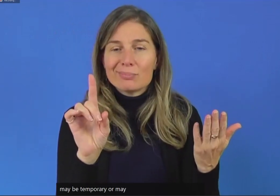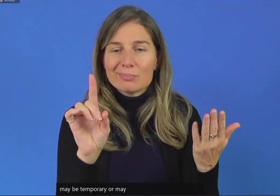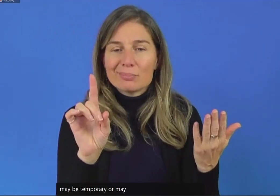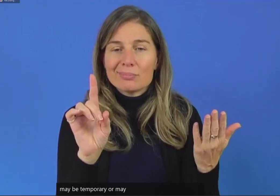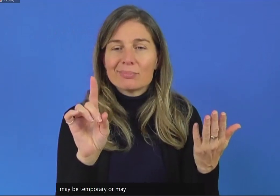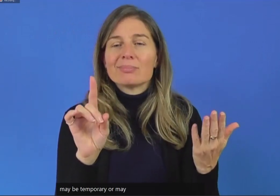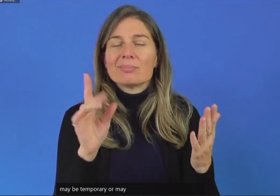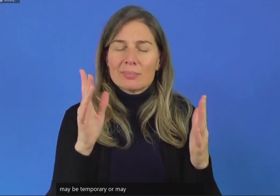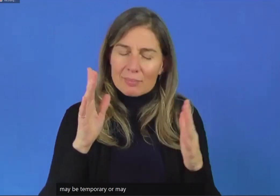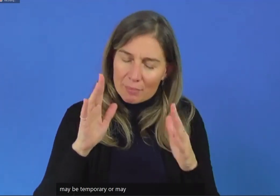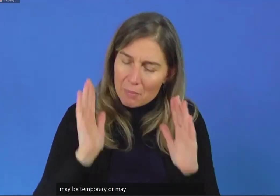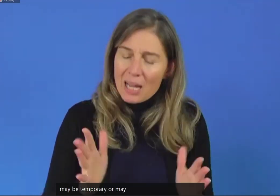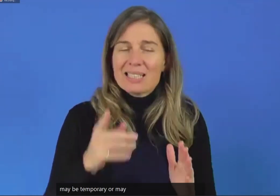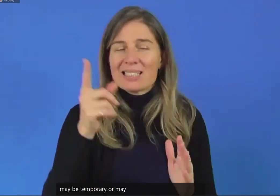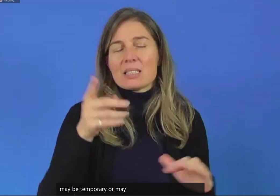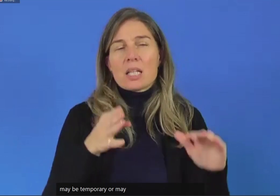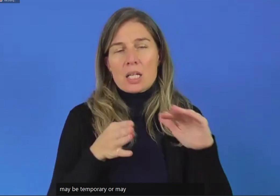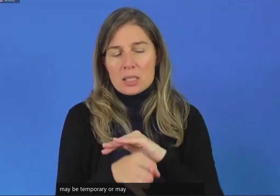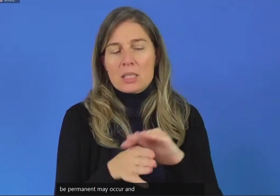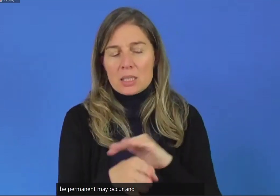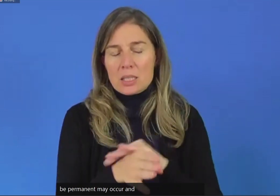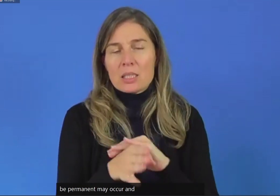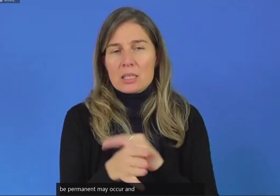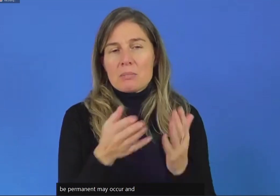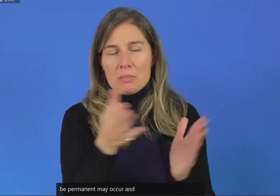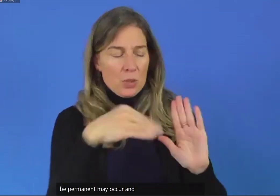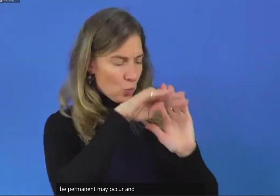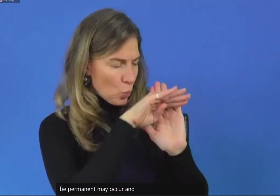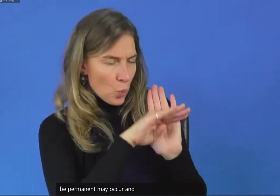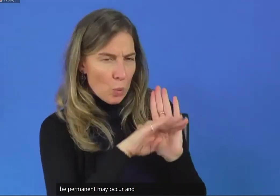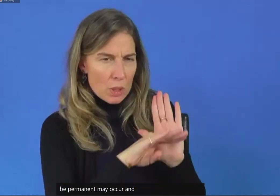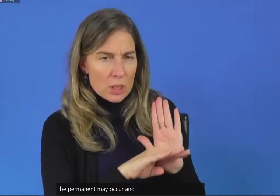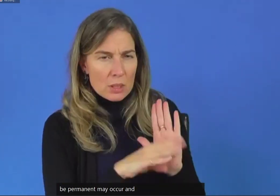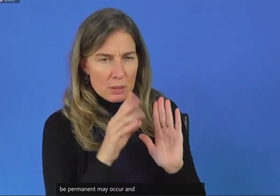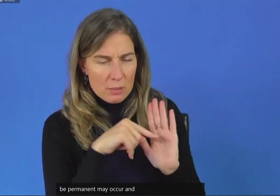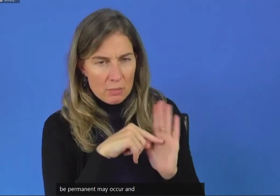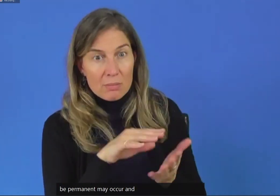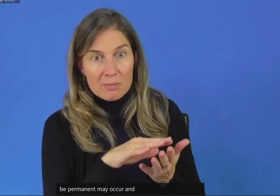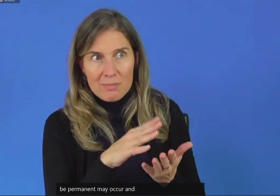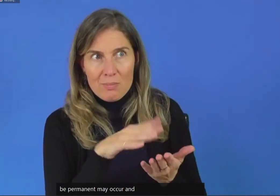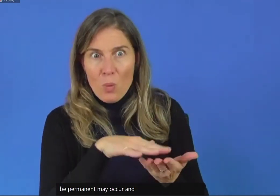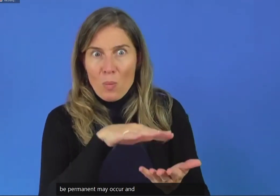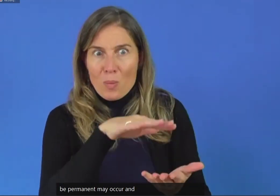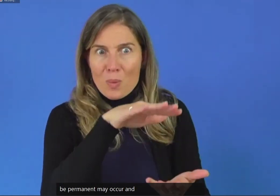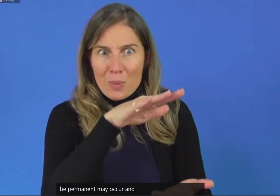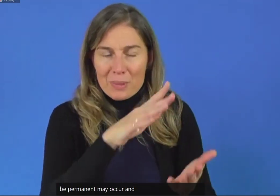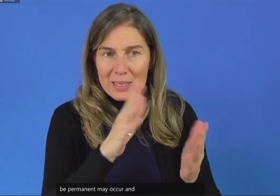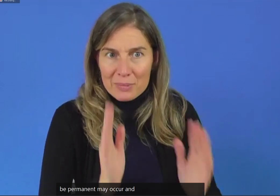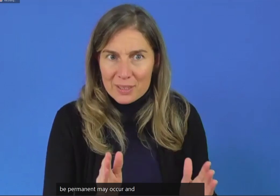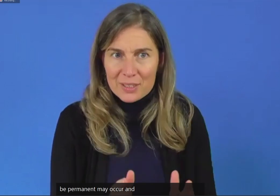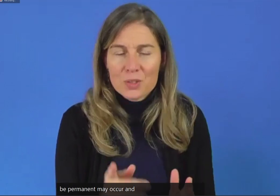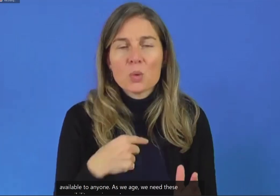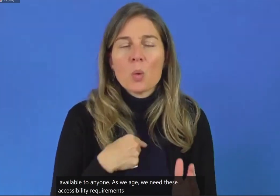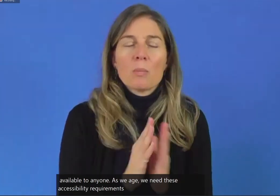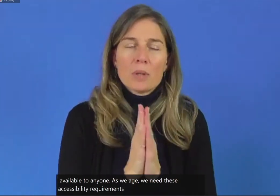these accessibility requirements more and more. So my my my just a humble